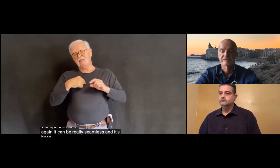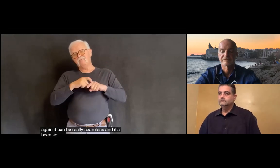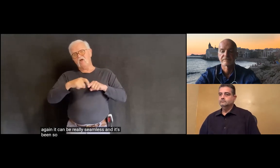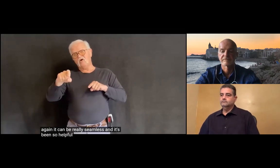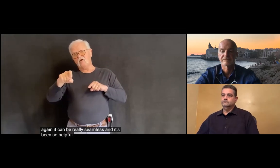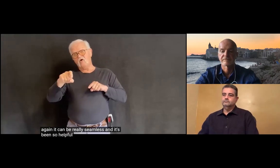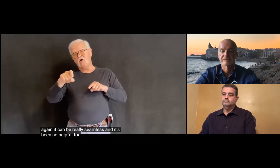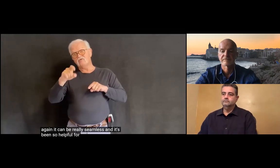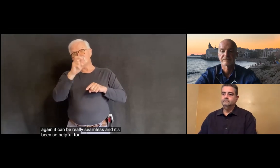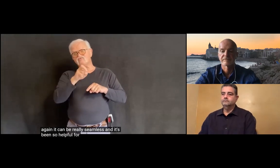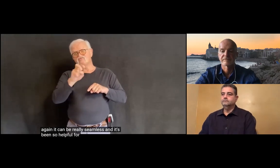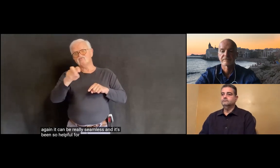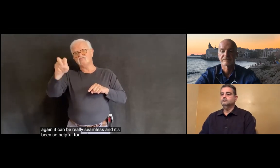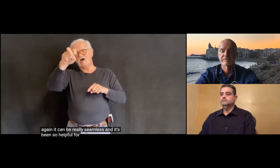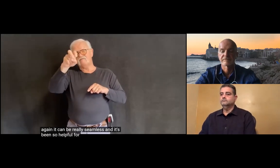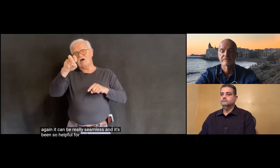been so helpful to me.